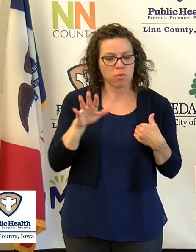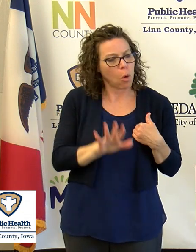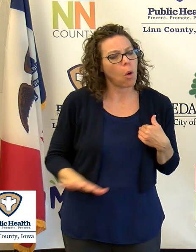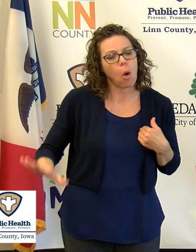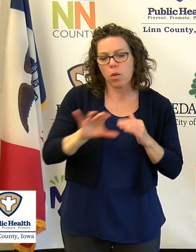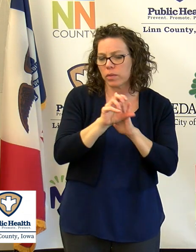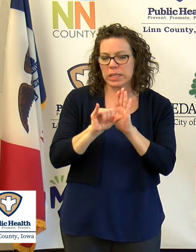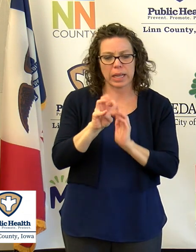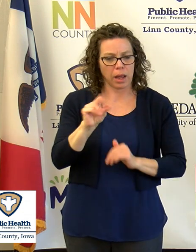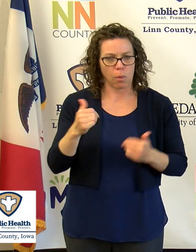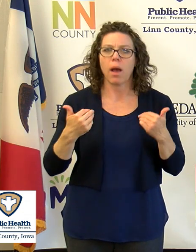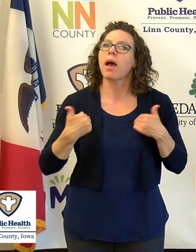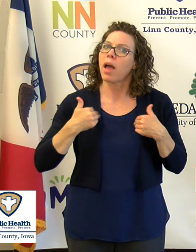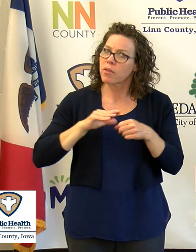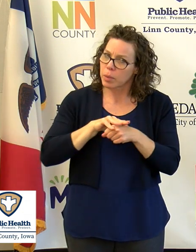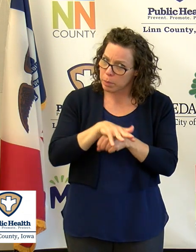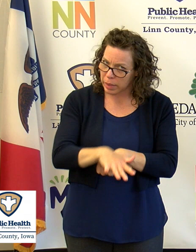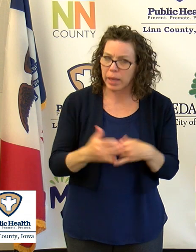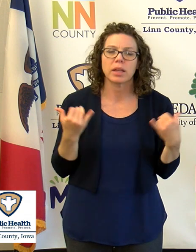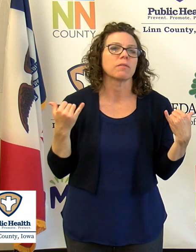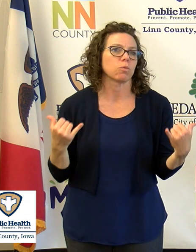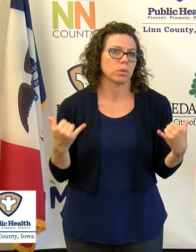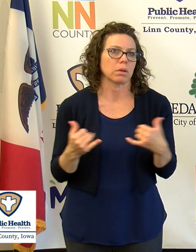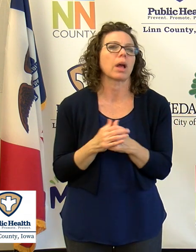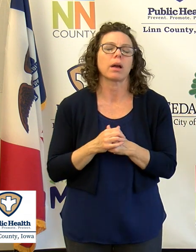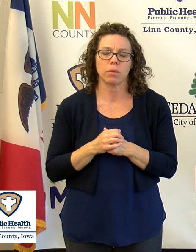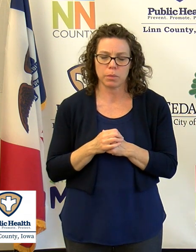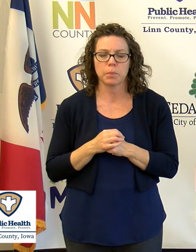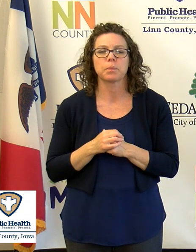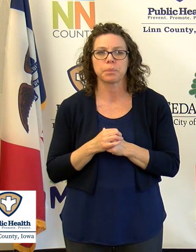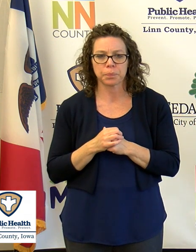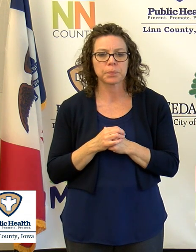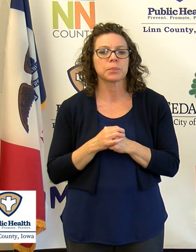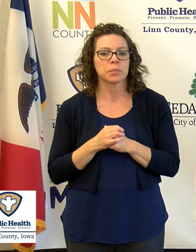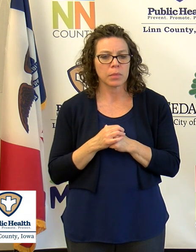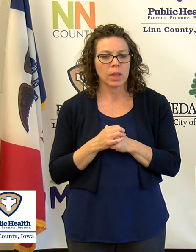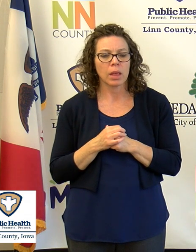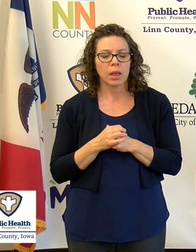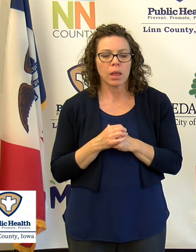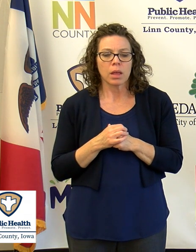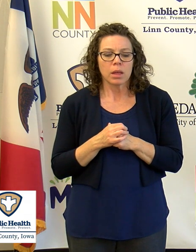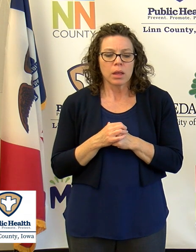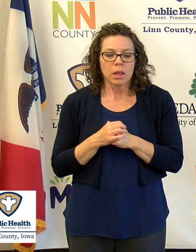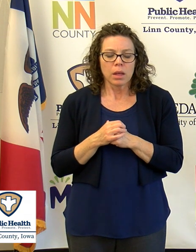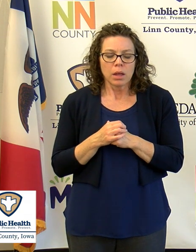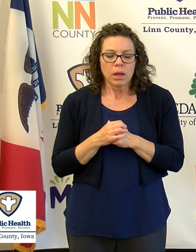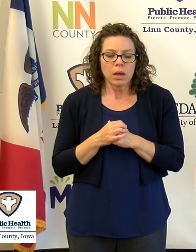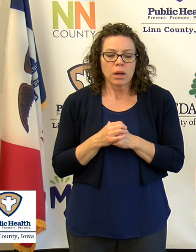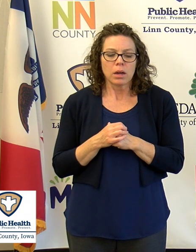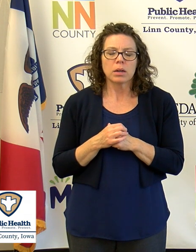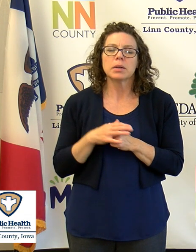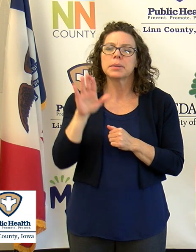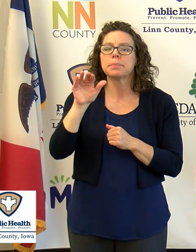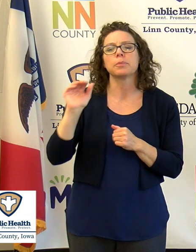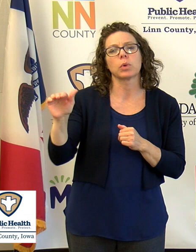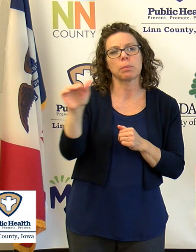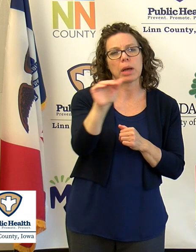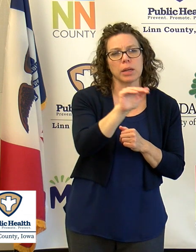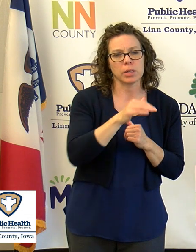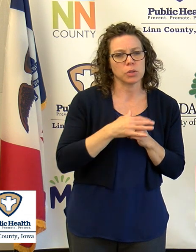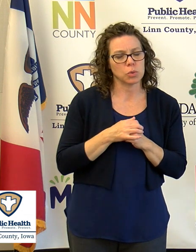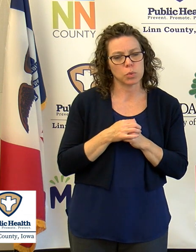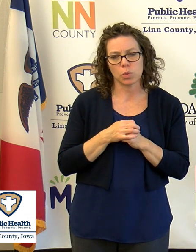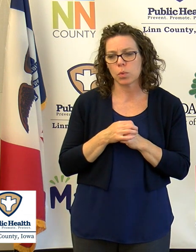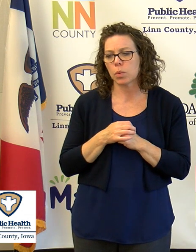and certainly in the community as well. The thing to remember is that these are